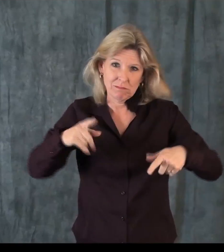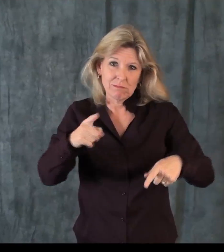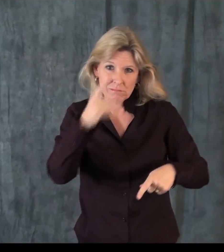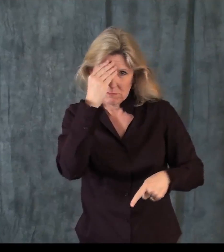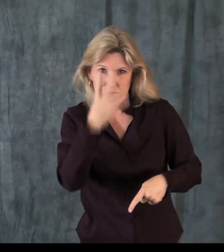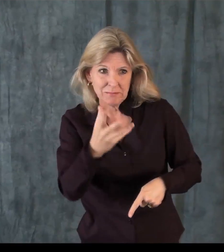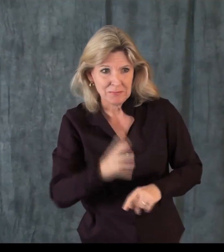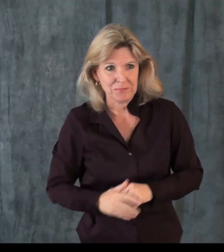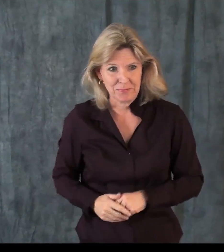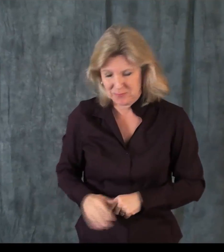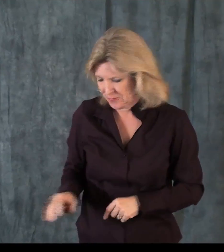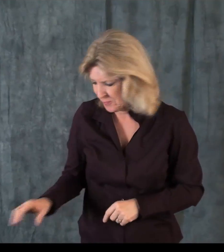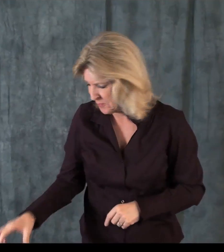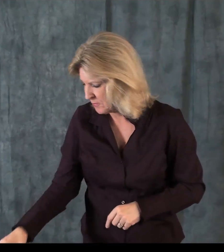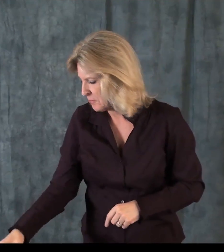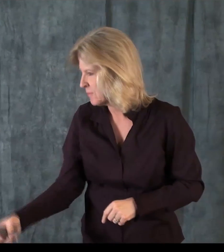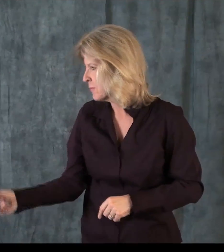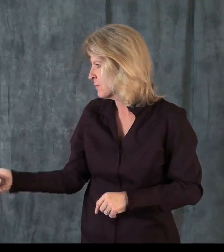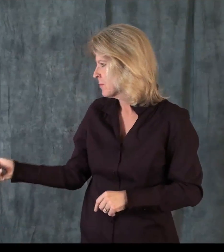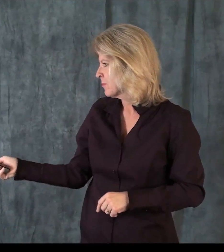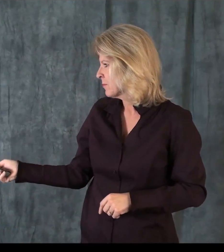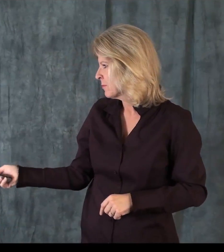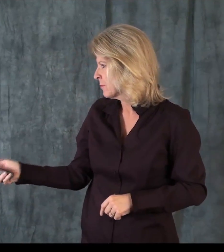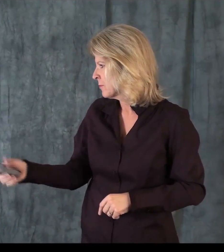has yet to be compiled. So I did want to make sure you were aware of that.